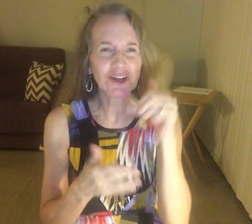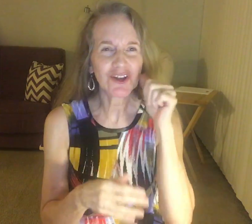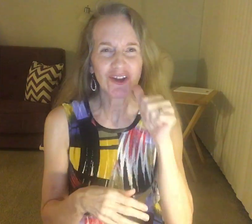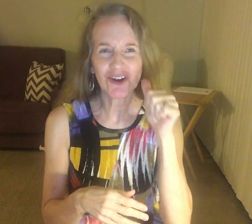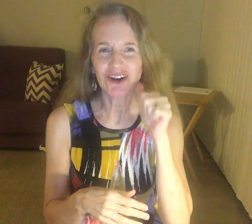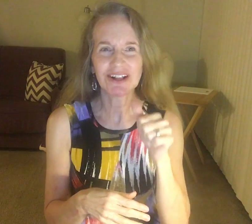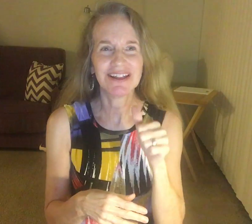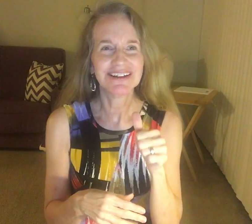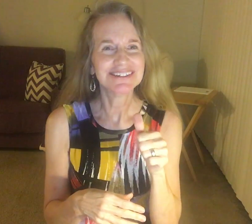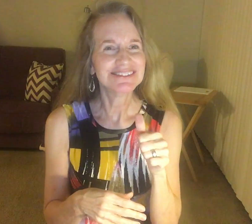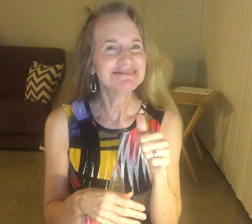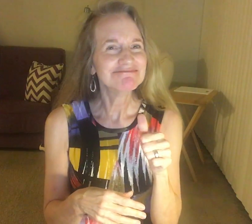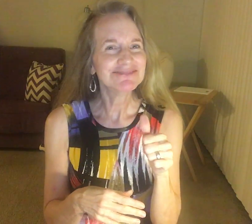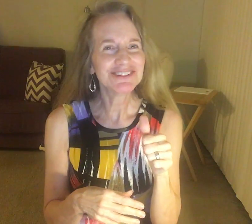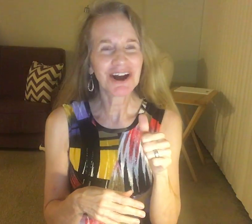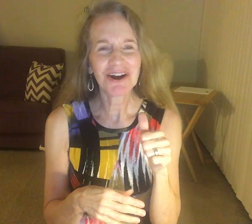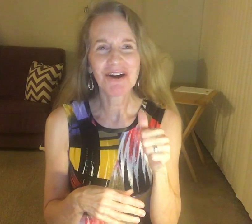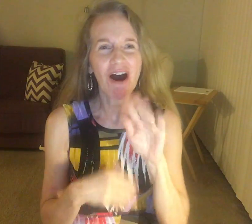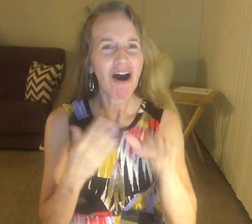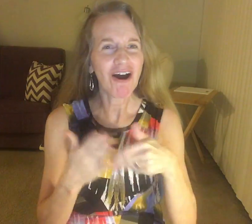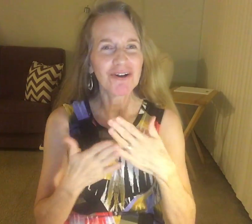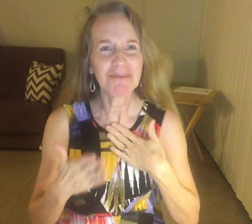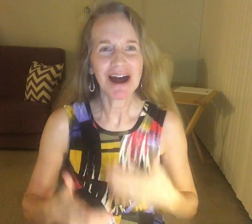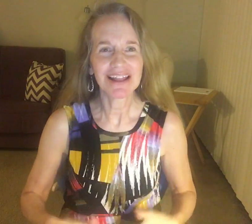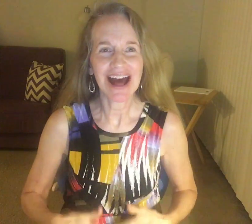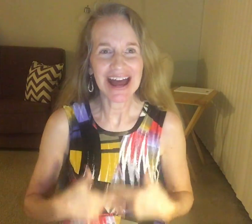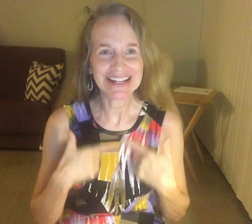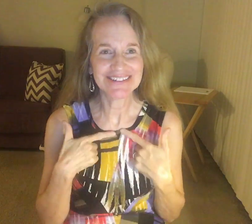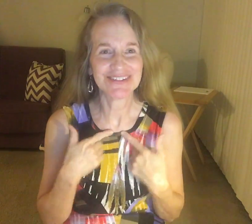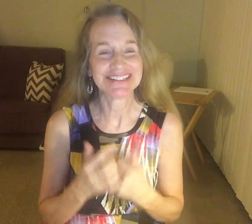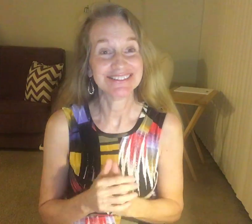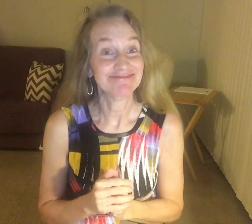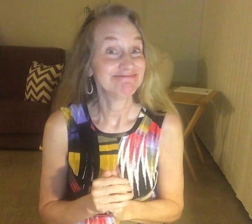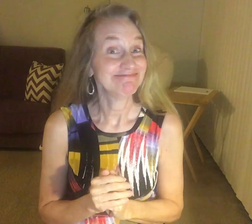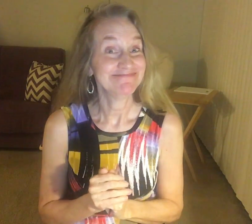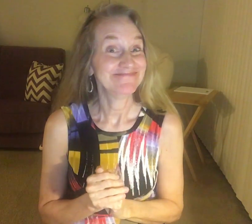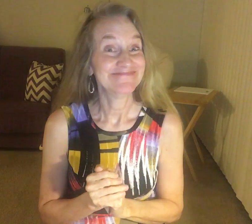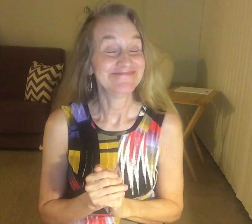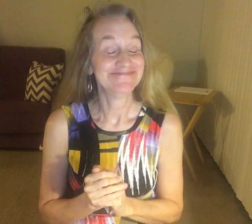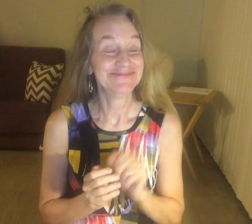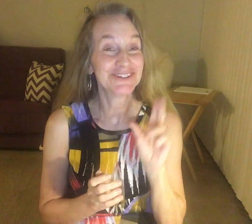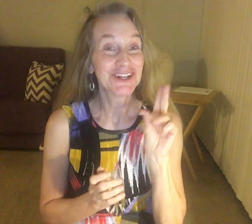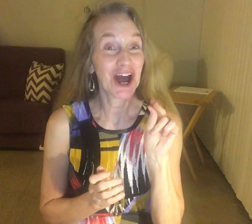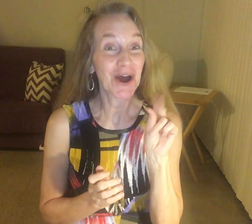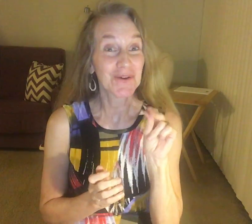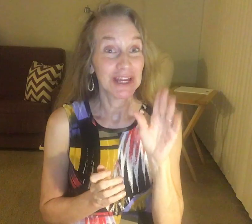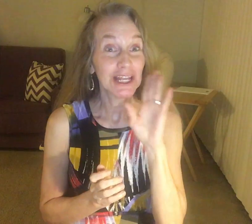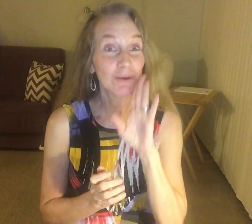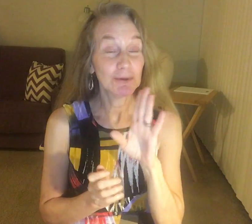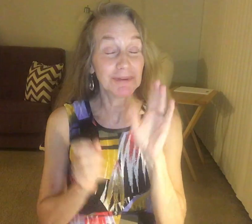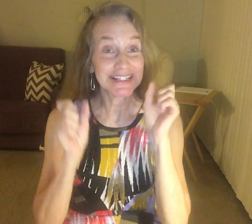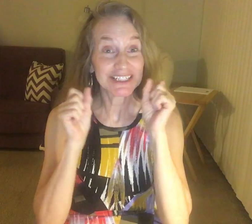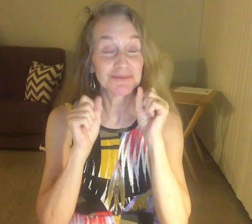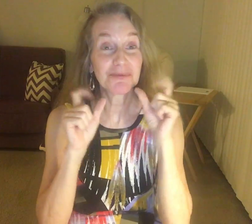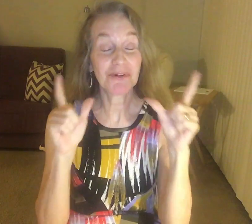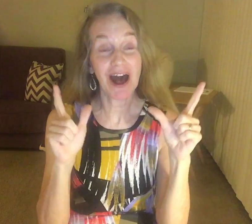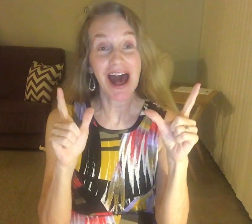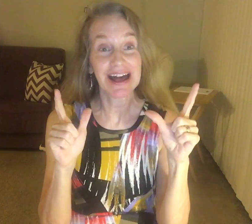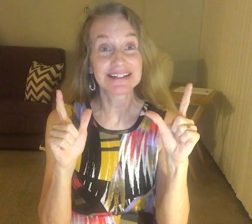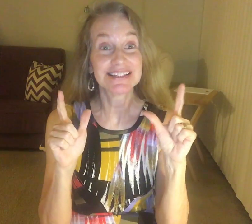girl, not all my life, not even tried